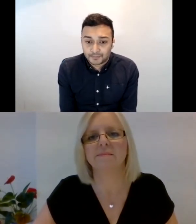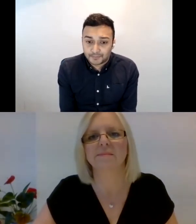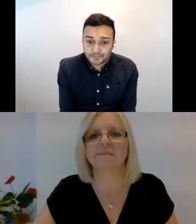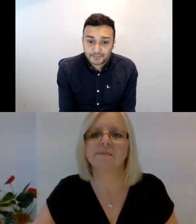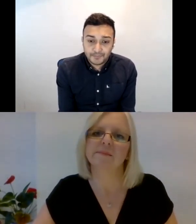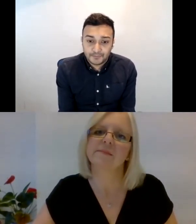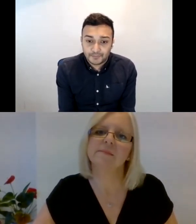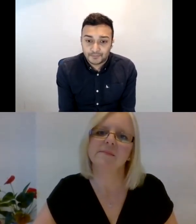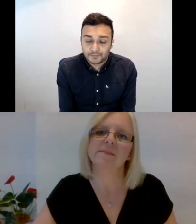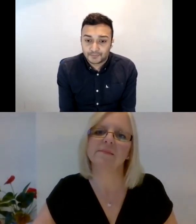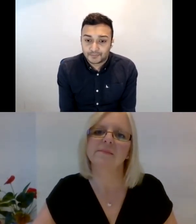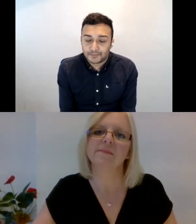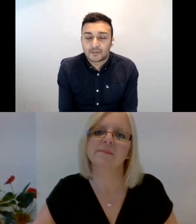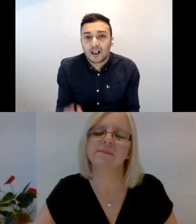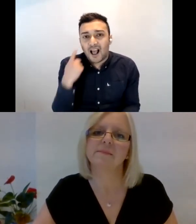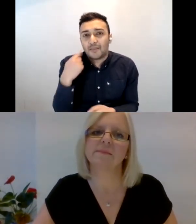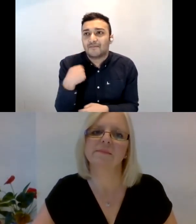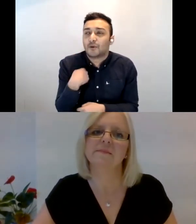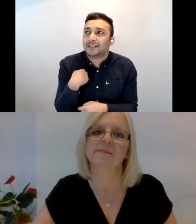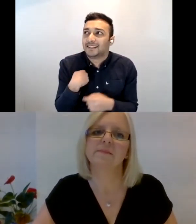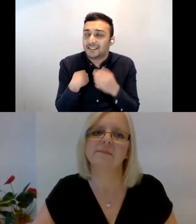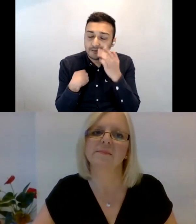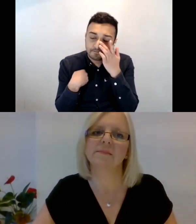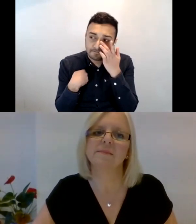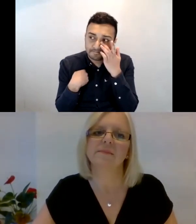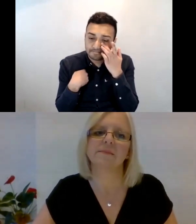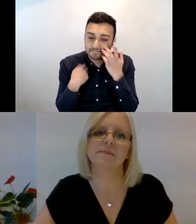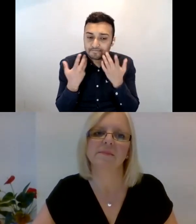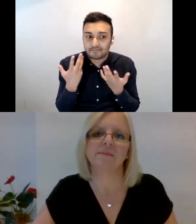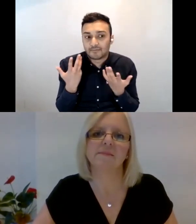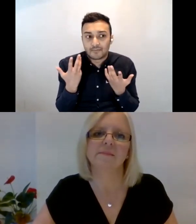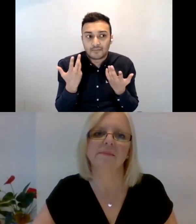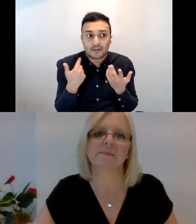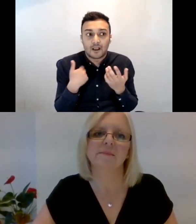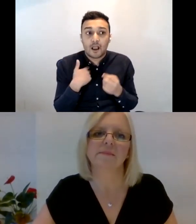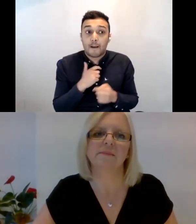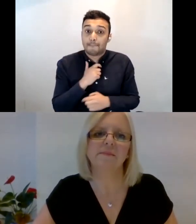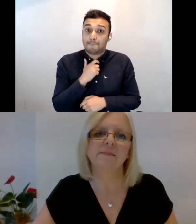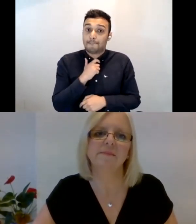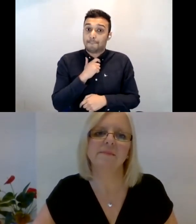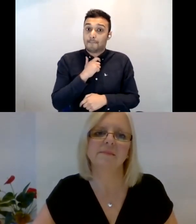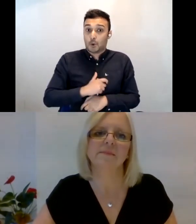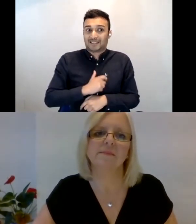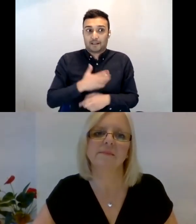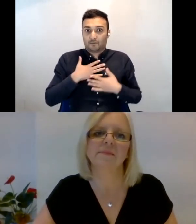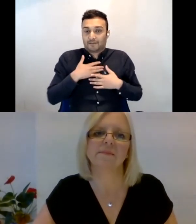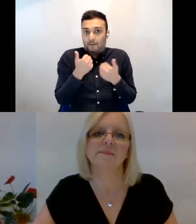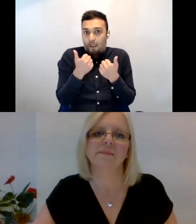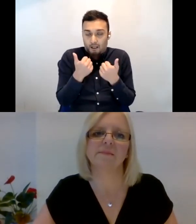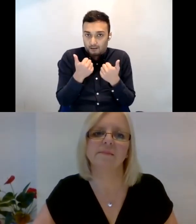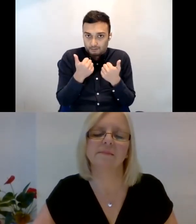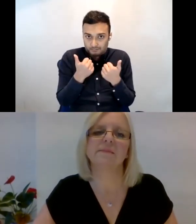I mean, for me personally, um, I mean, obviously for me, it's fine. However,